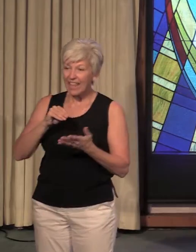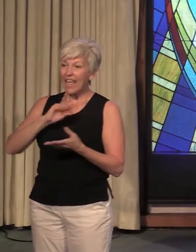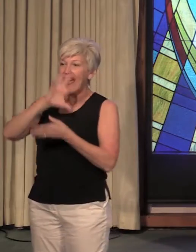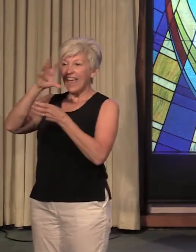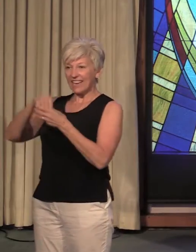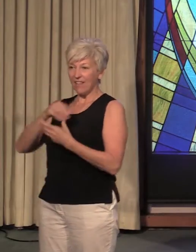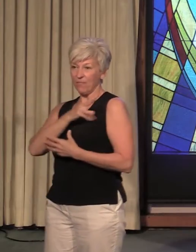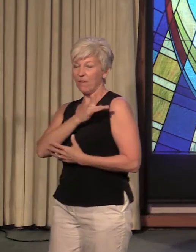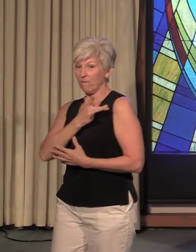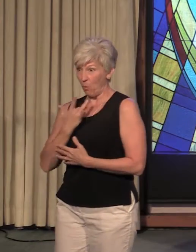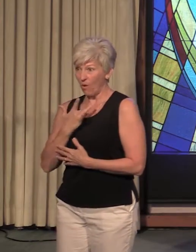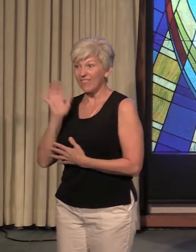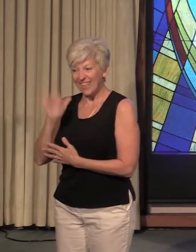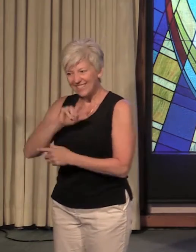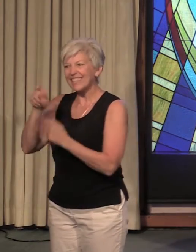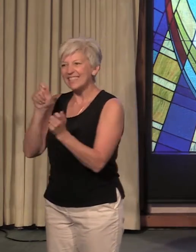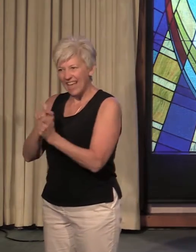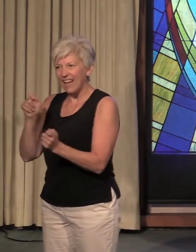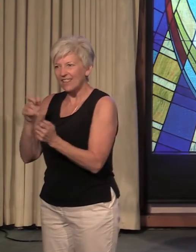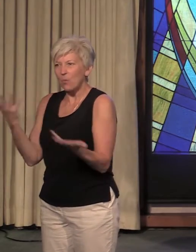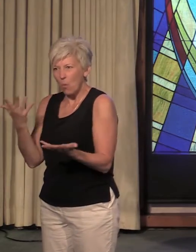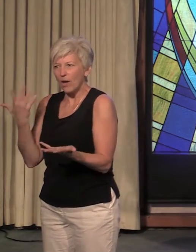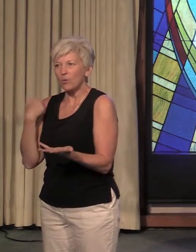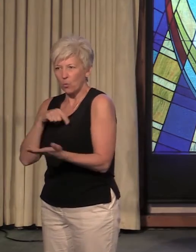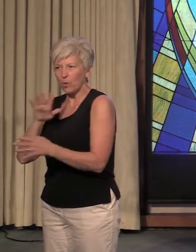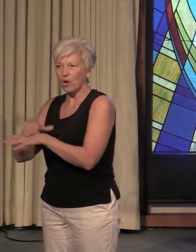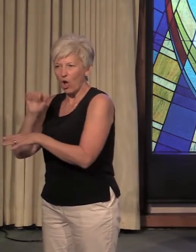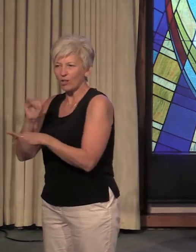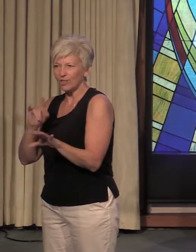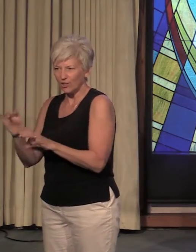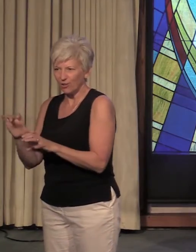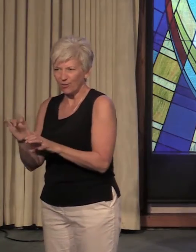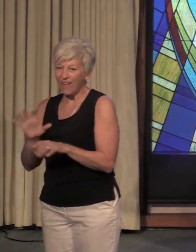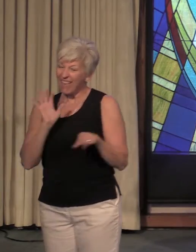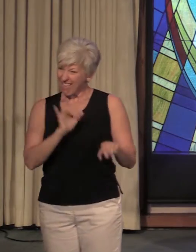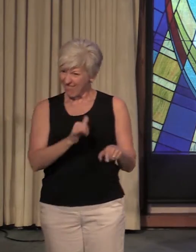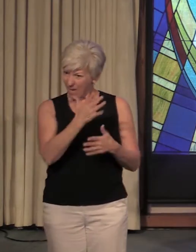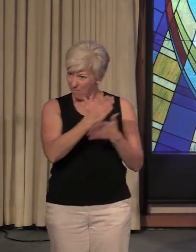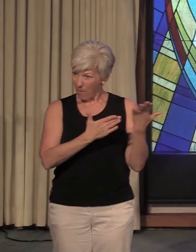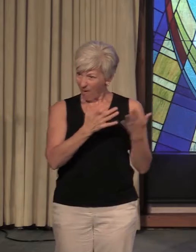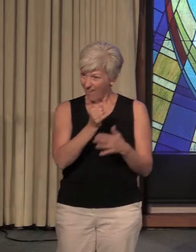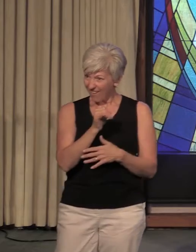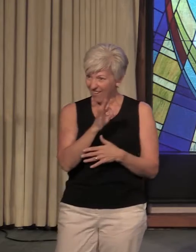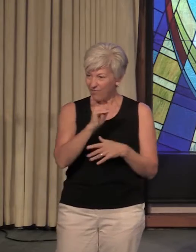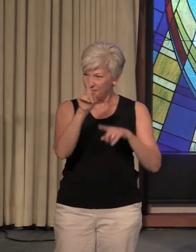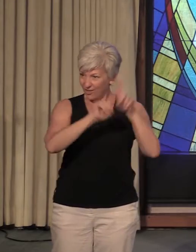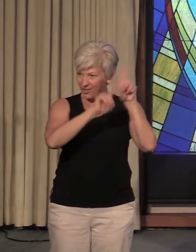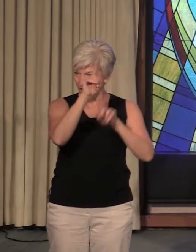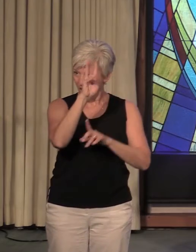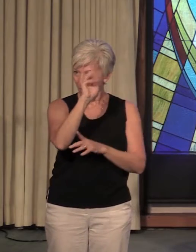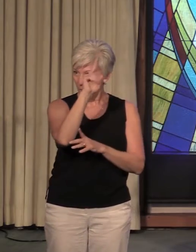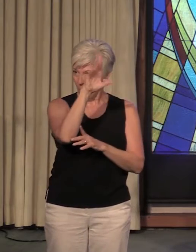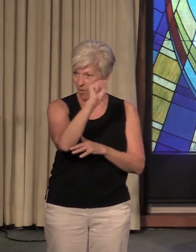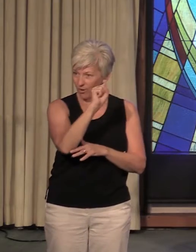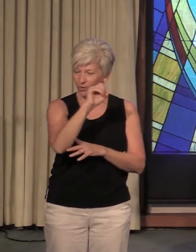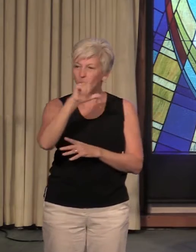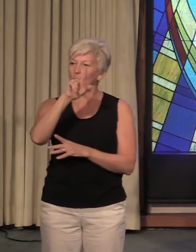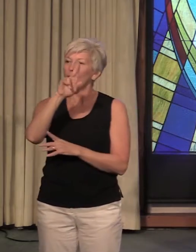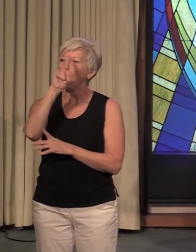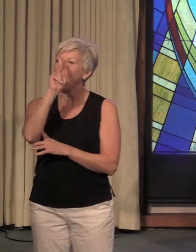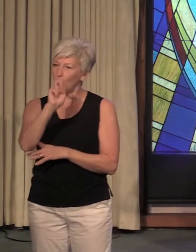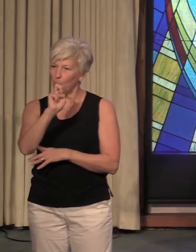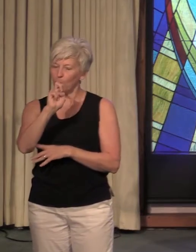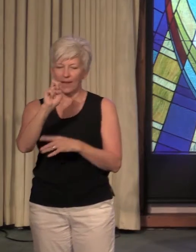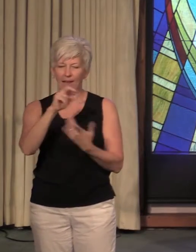And it's, interesting that, that part of the Star Wars mythos where Luke encounters Yoda. He'd had